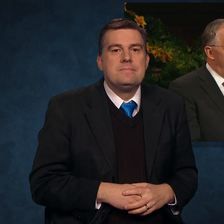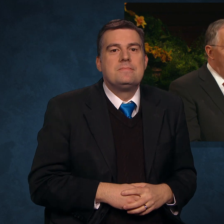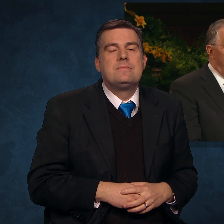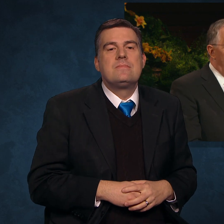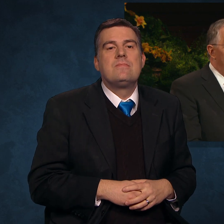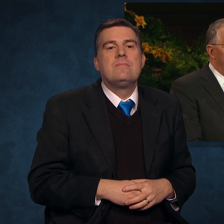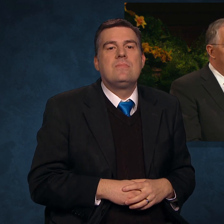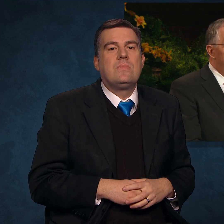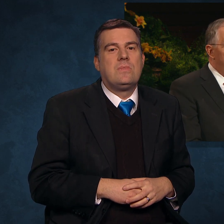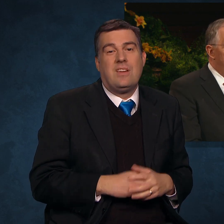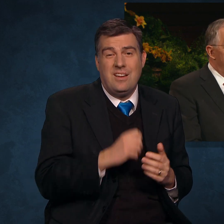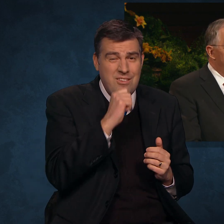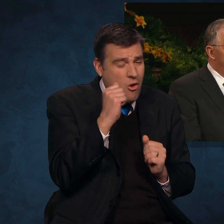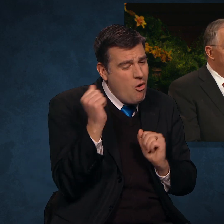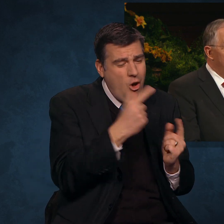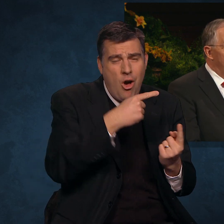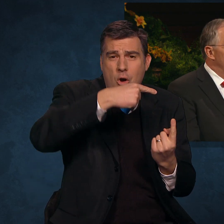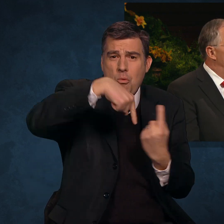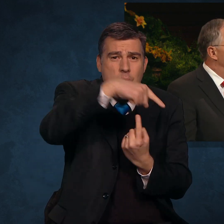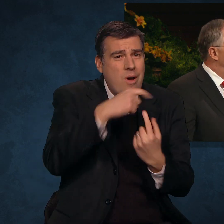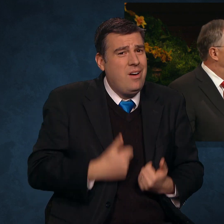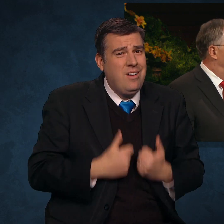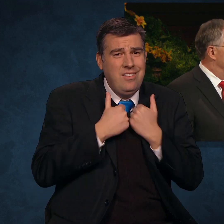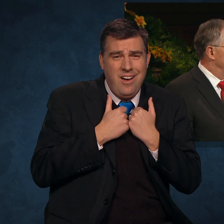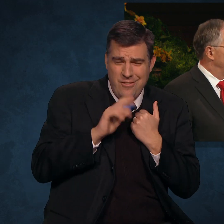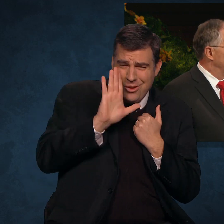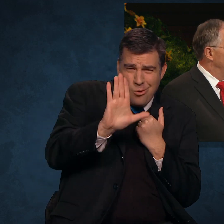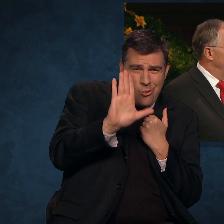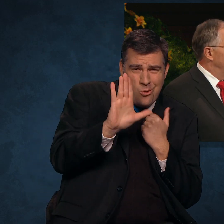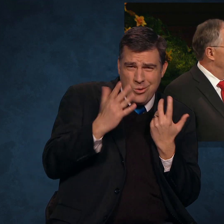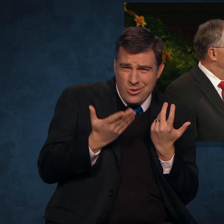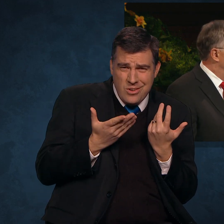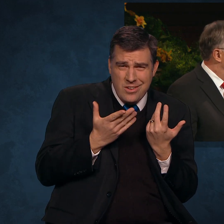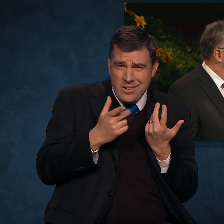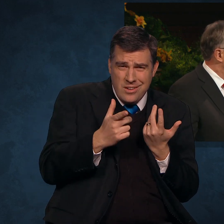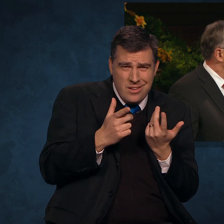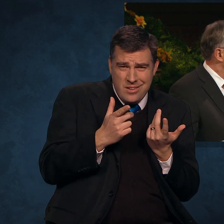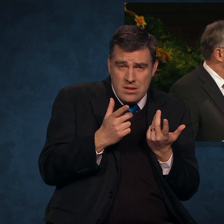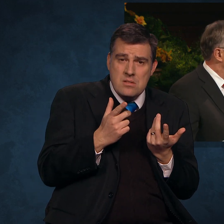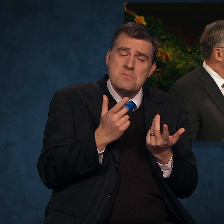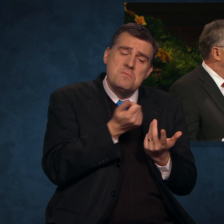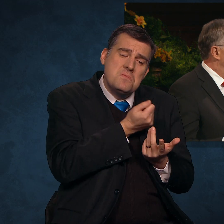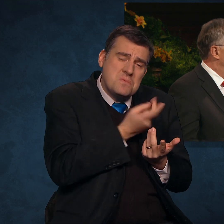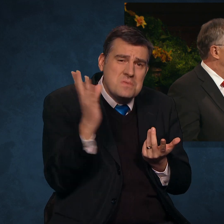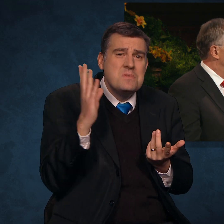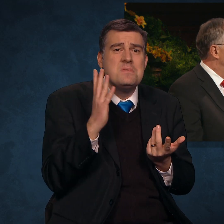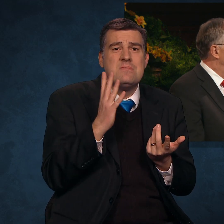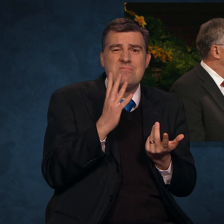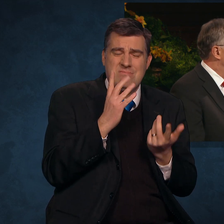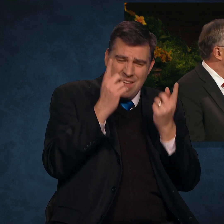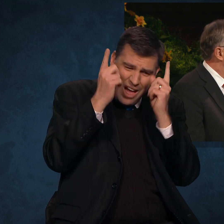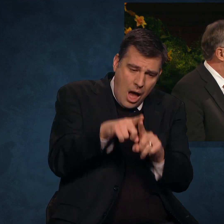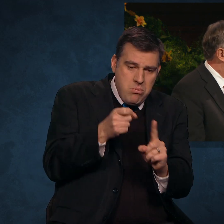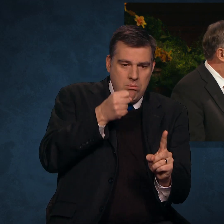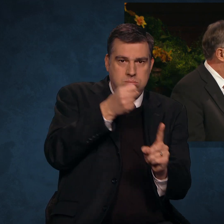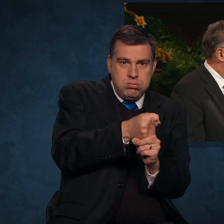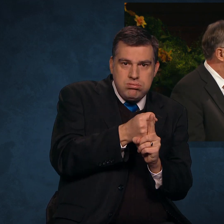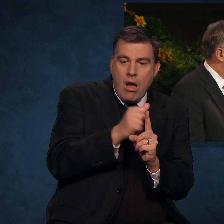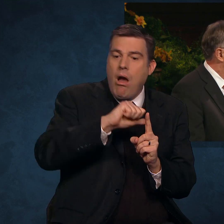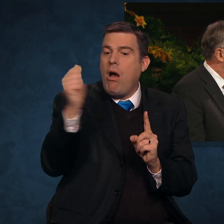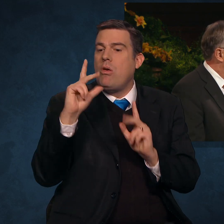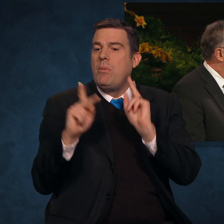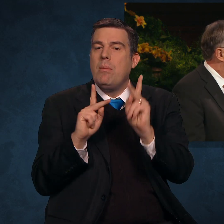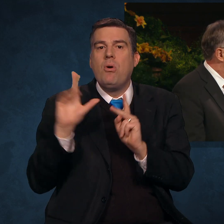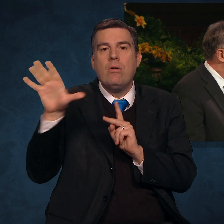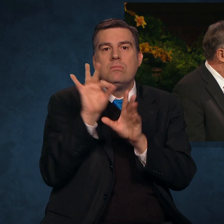Not all whirlwinds in life are of your own making. Some come because of the wrong choices of others,